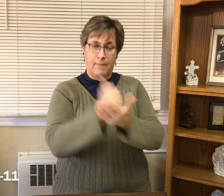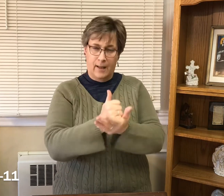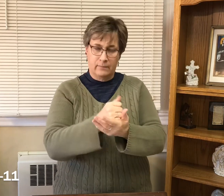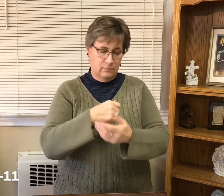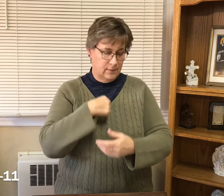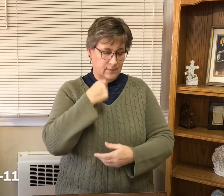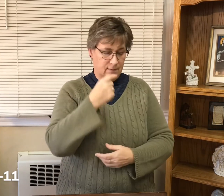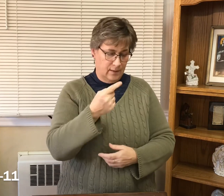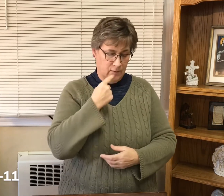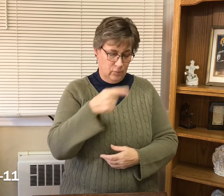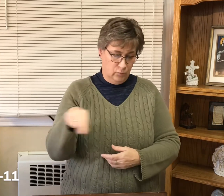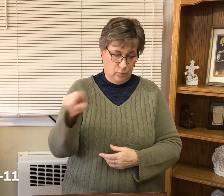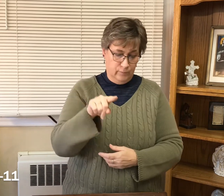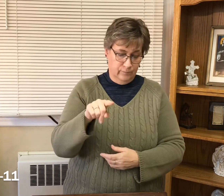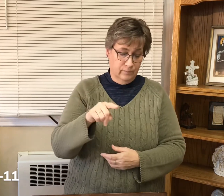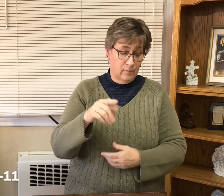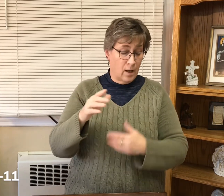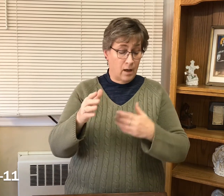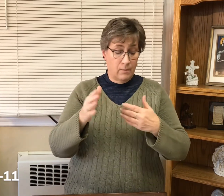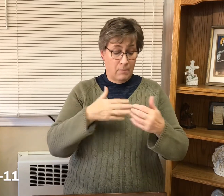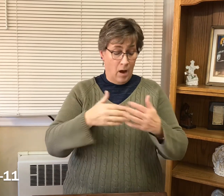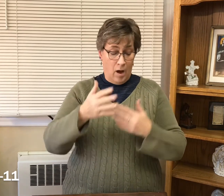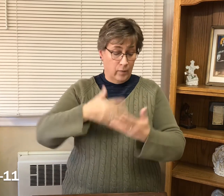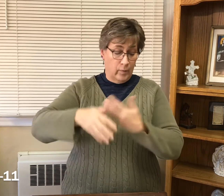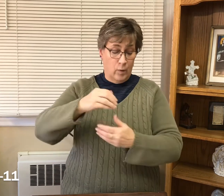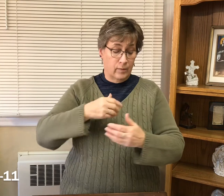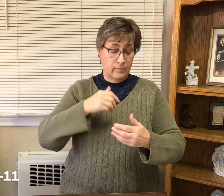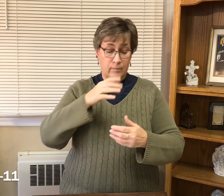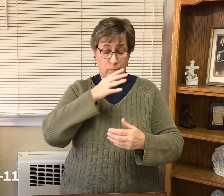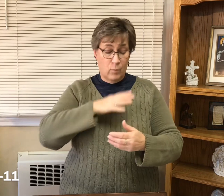Amen, I say to you, Among those born of women,